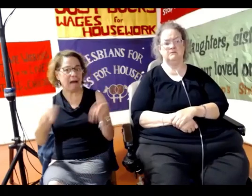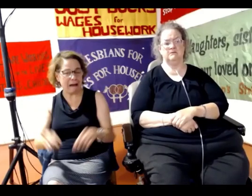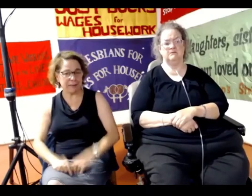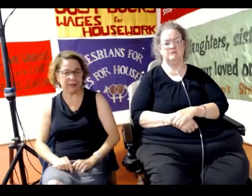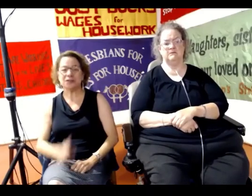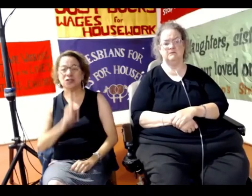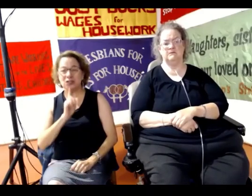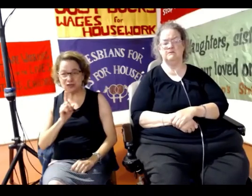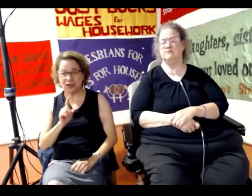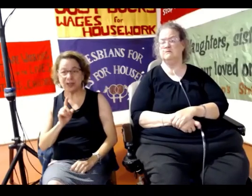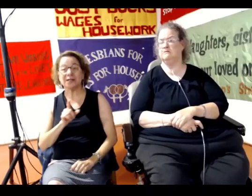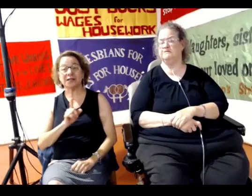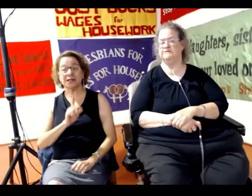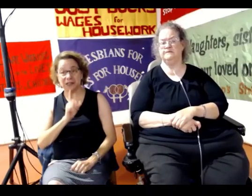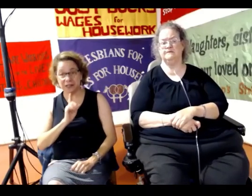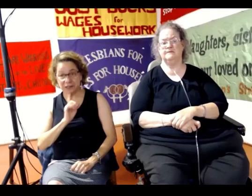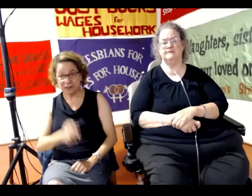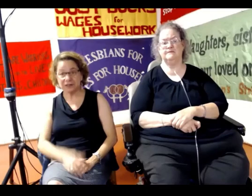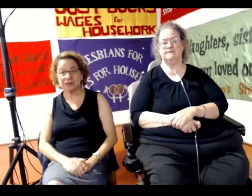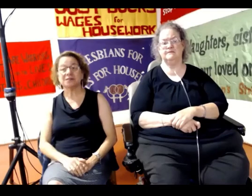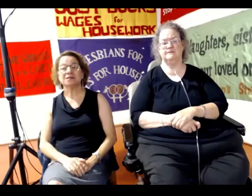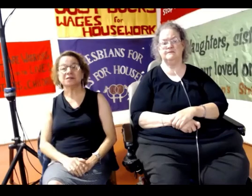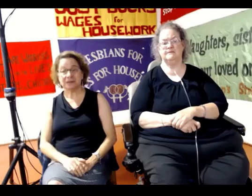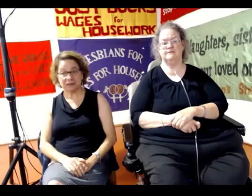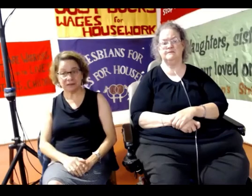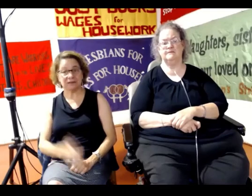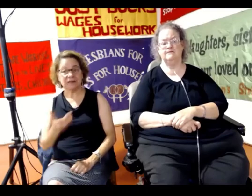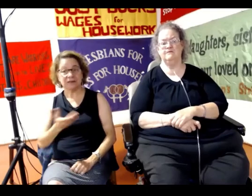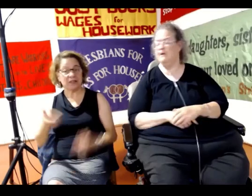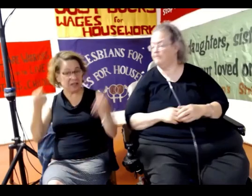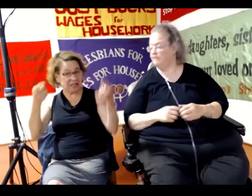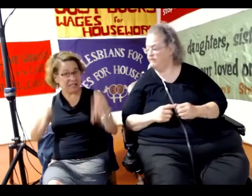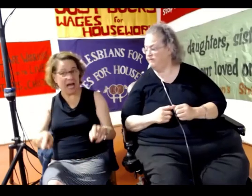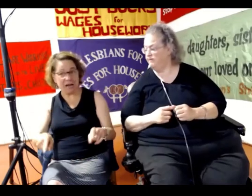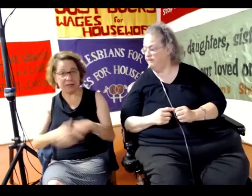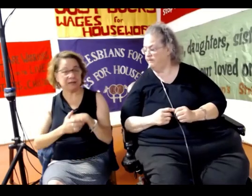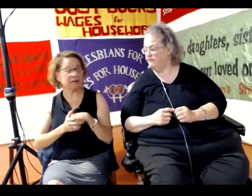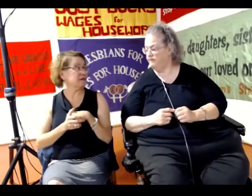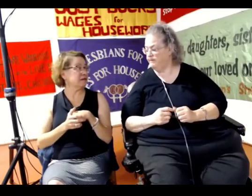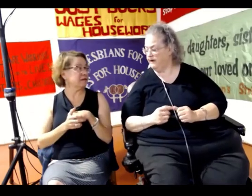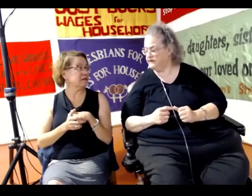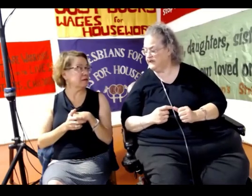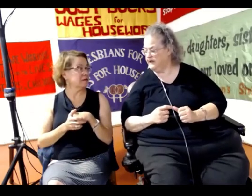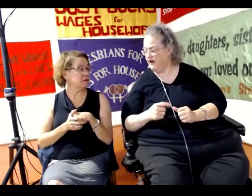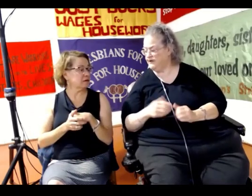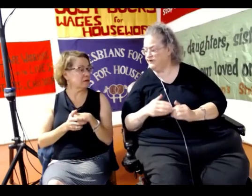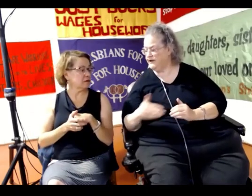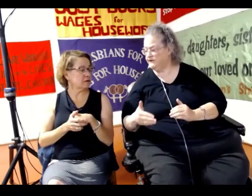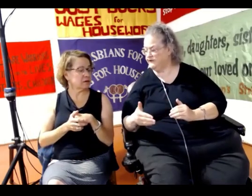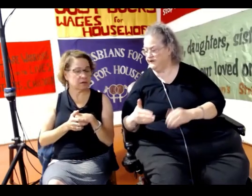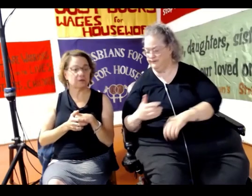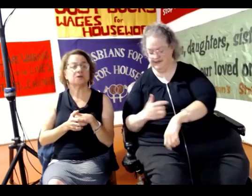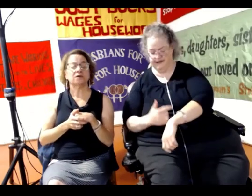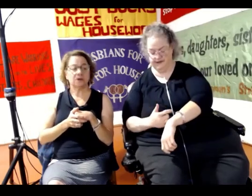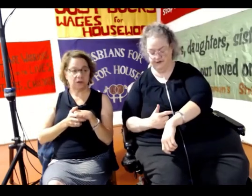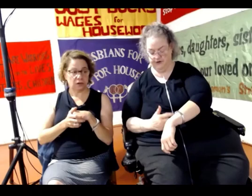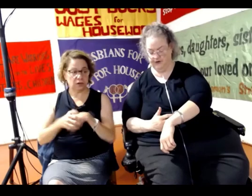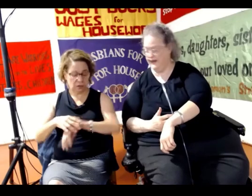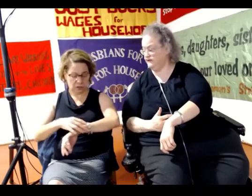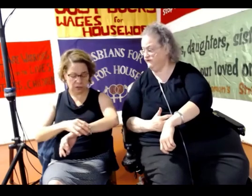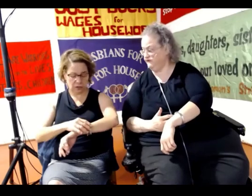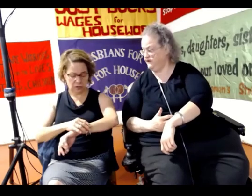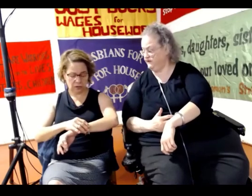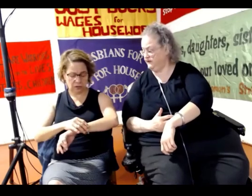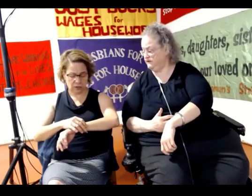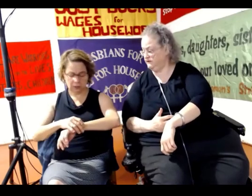And it really is like that. Yeah. So I was speaking to Bea earlier, and we were